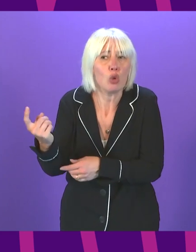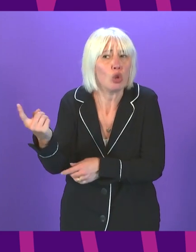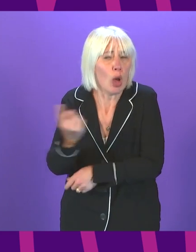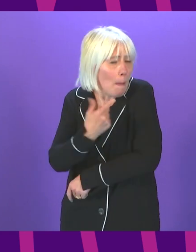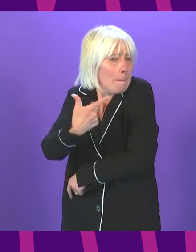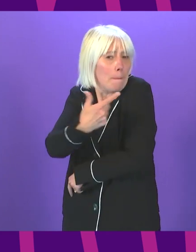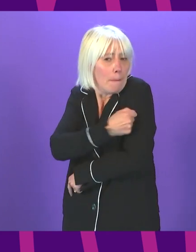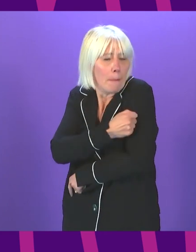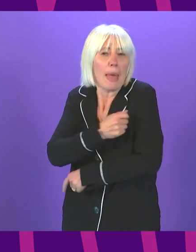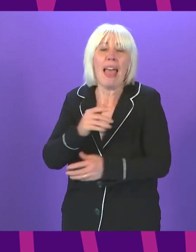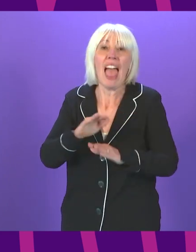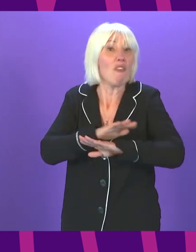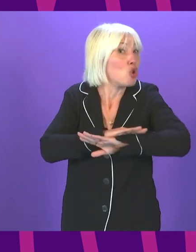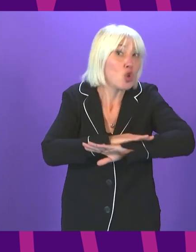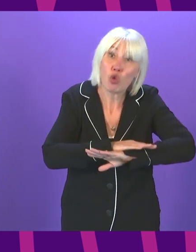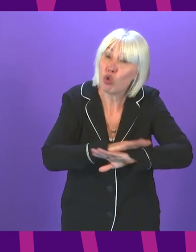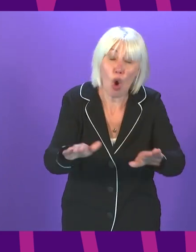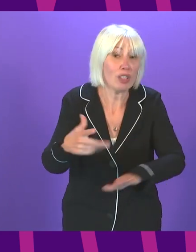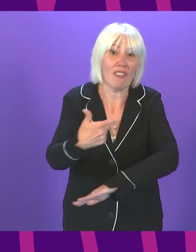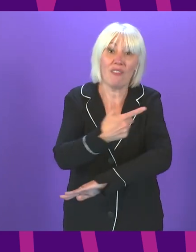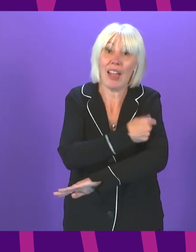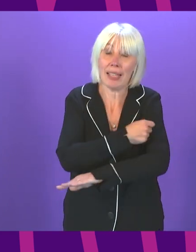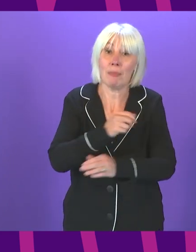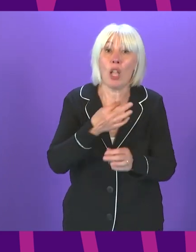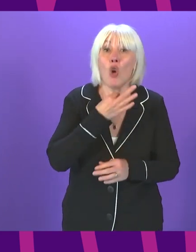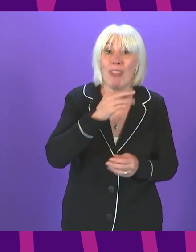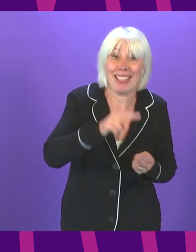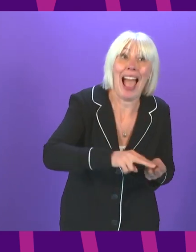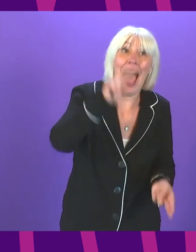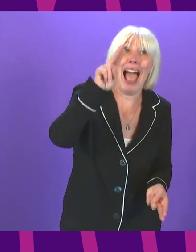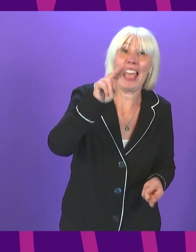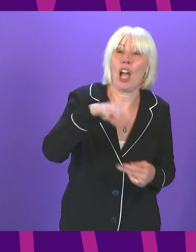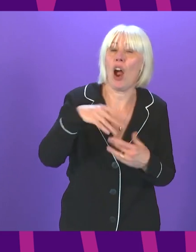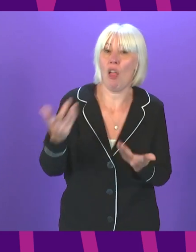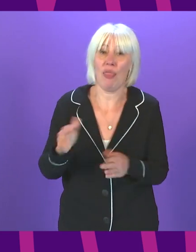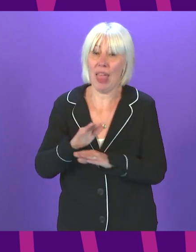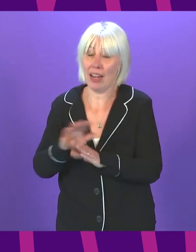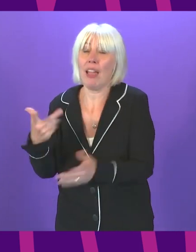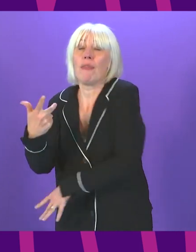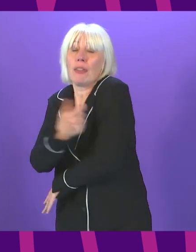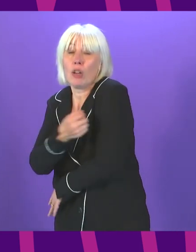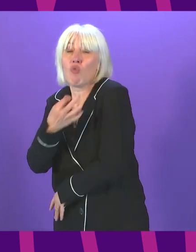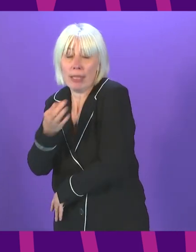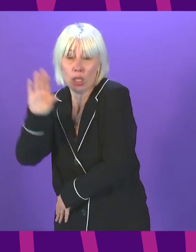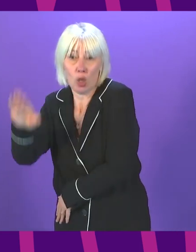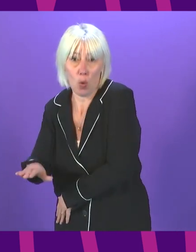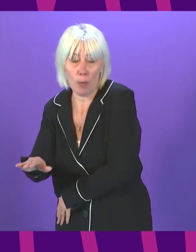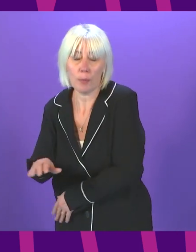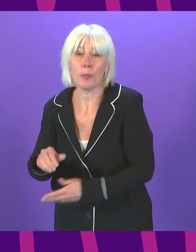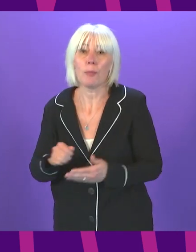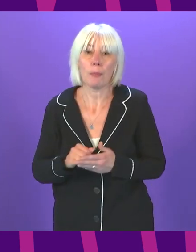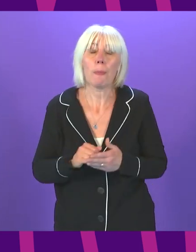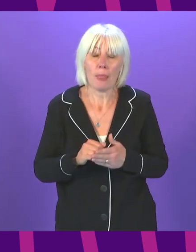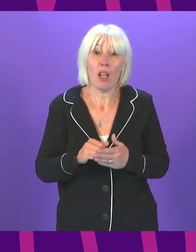the risks of not being vaccinated outweigh any risks of vaccination. Obviously, uptake levels are high